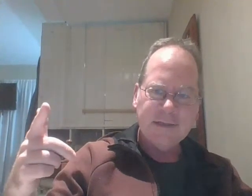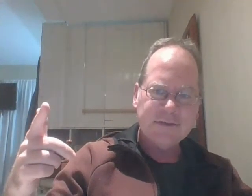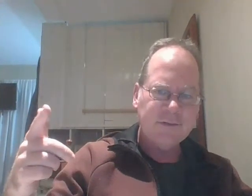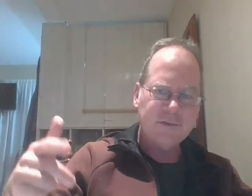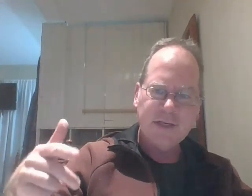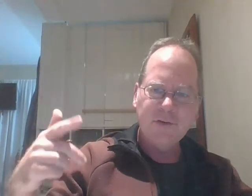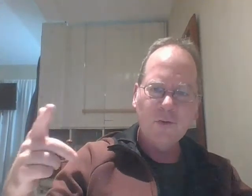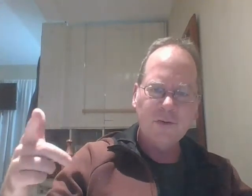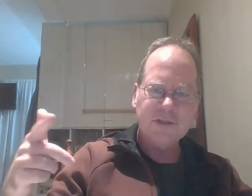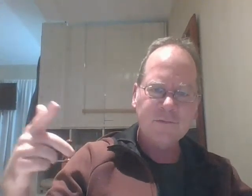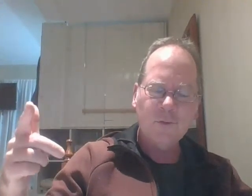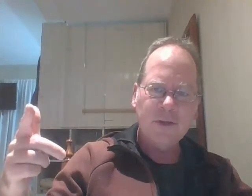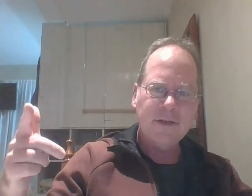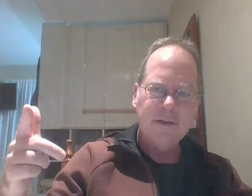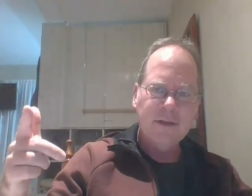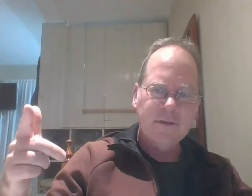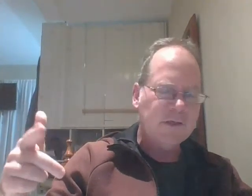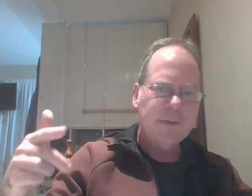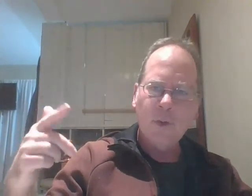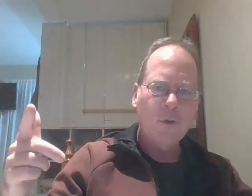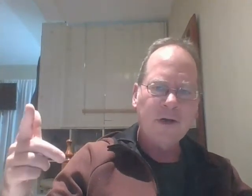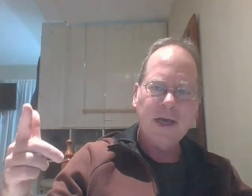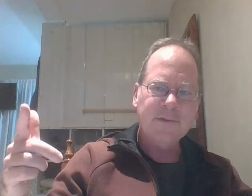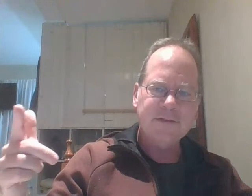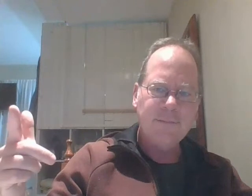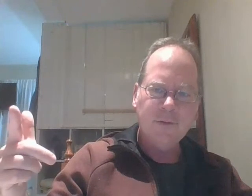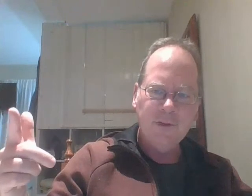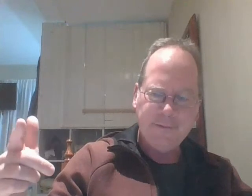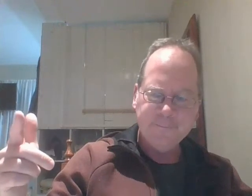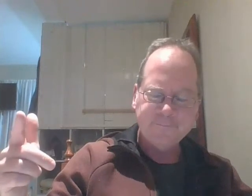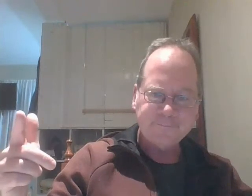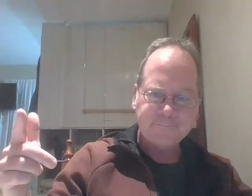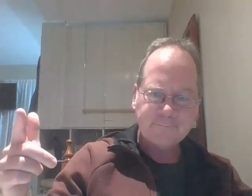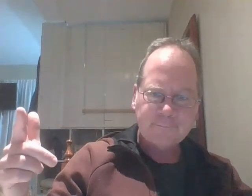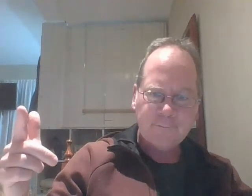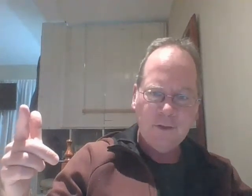trading your gold or silver coin it's going to be way more anonymous than bitcoin trading